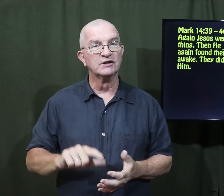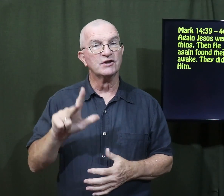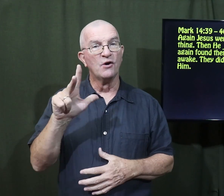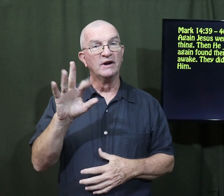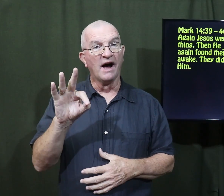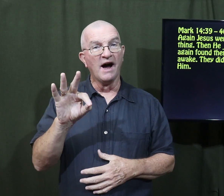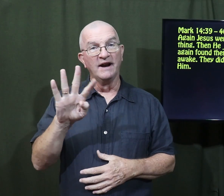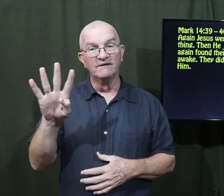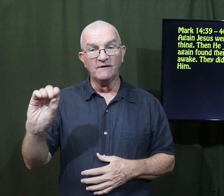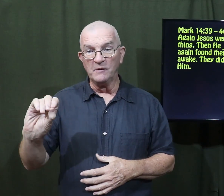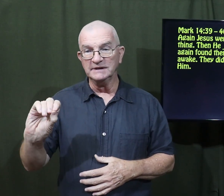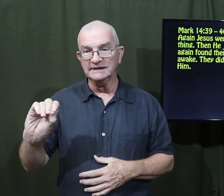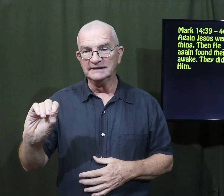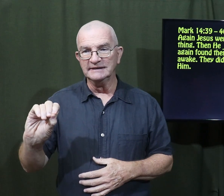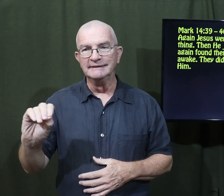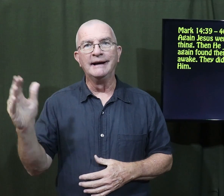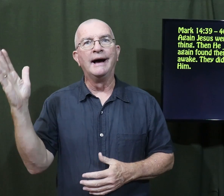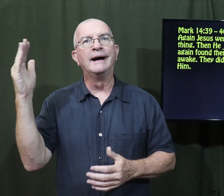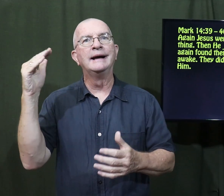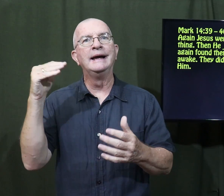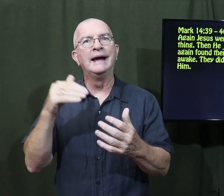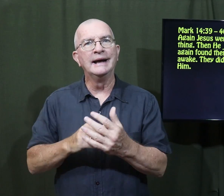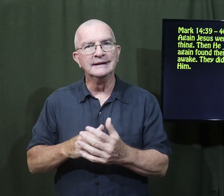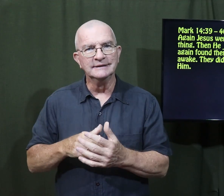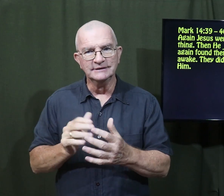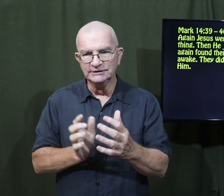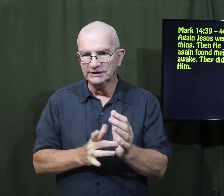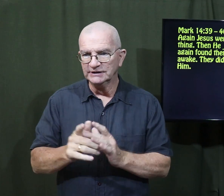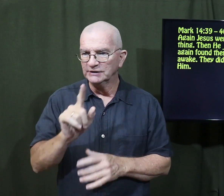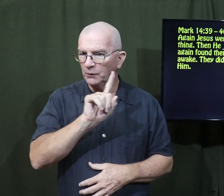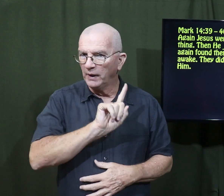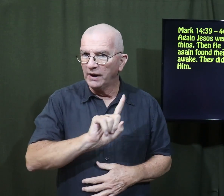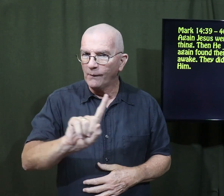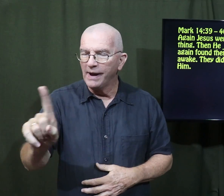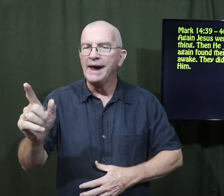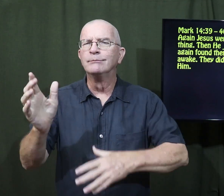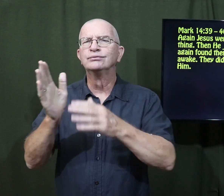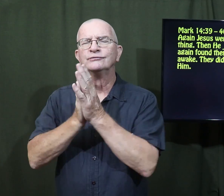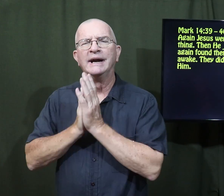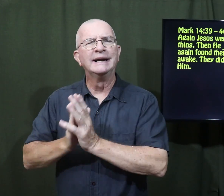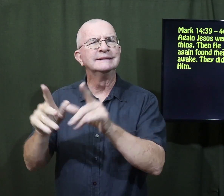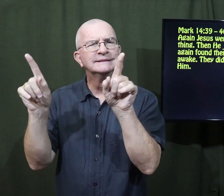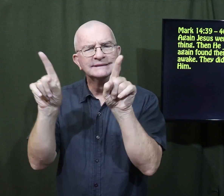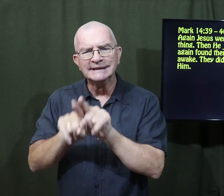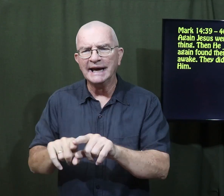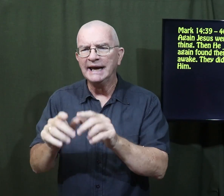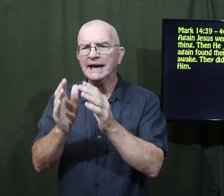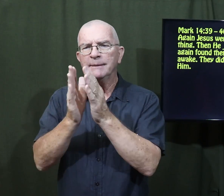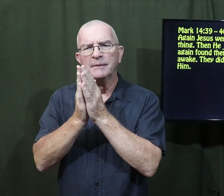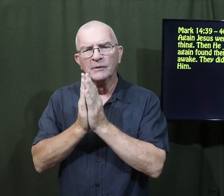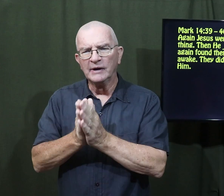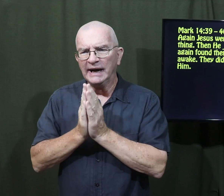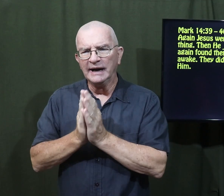Verse 39 and 40, again, Jesus went away and prayed the same thing.